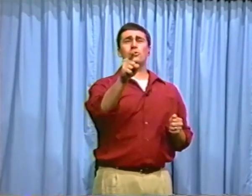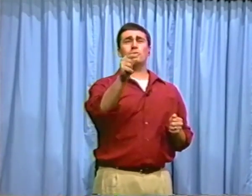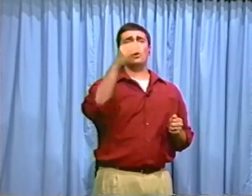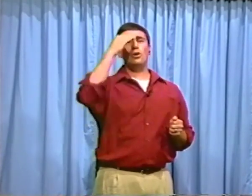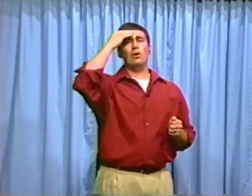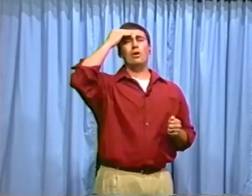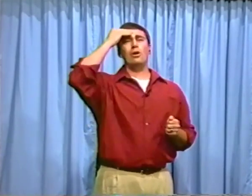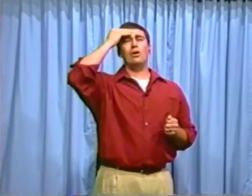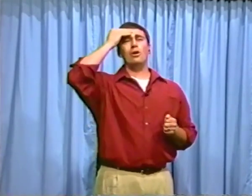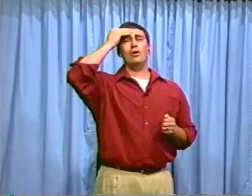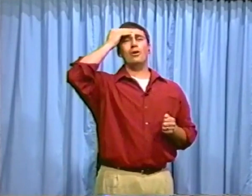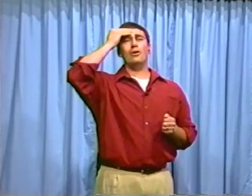know.